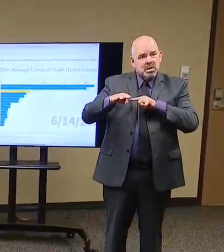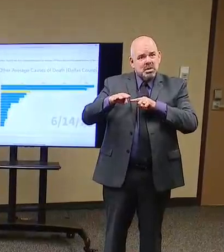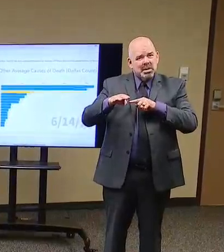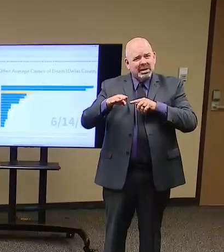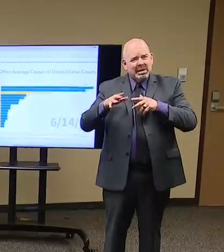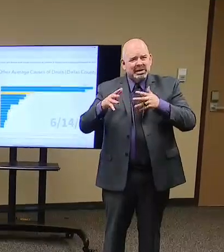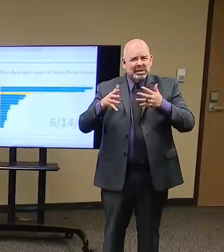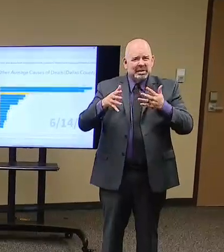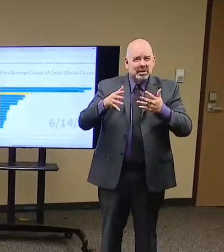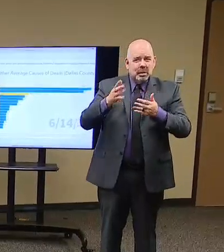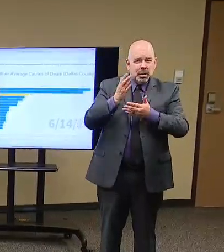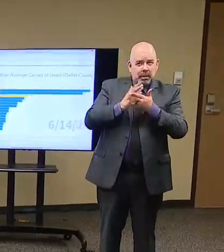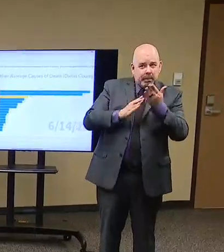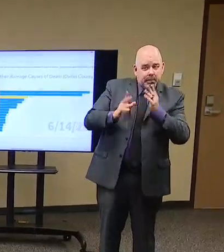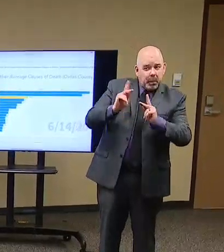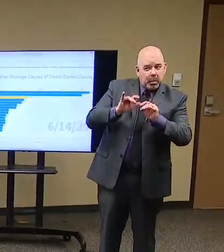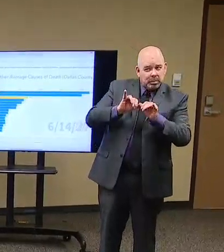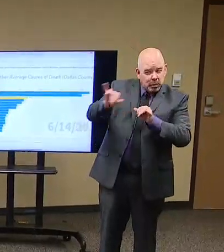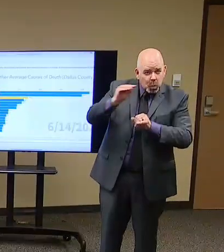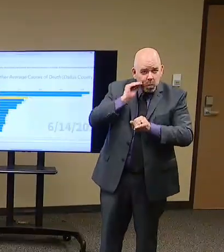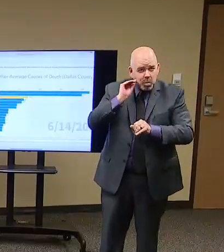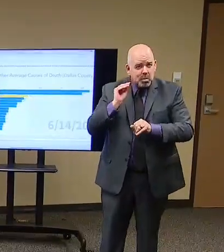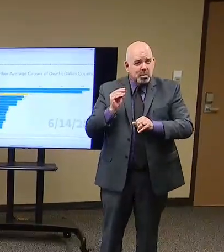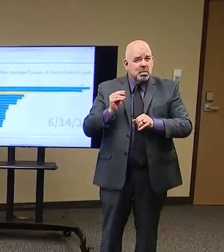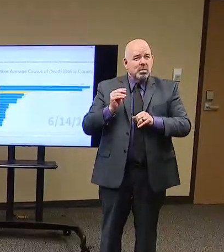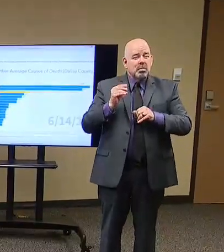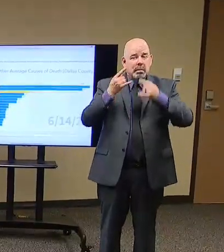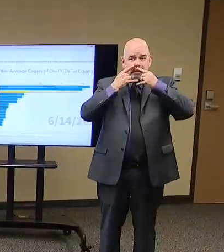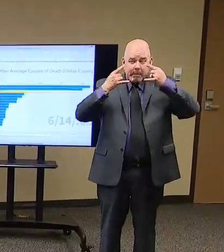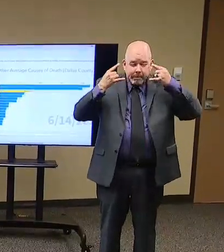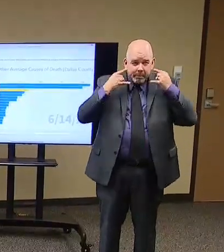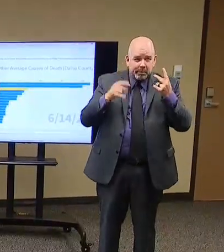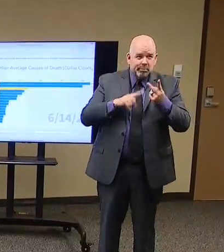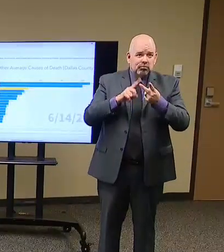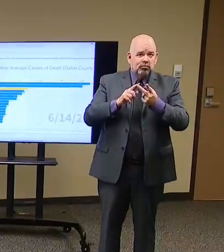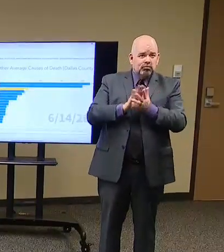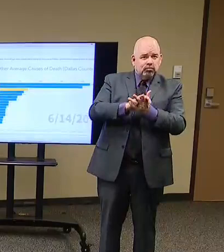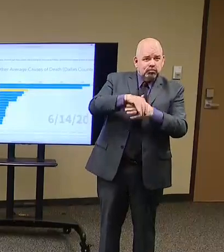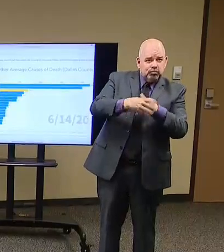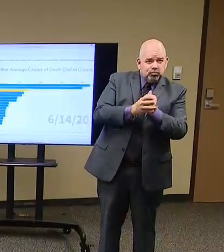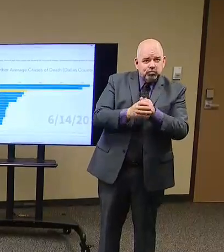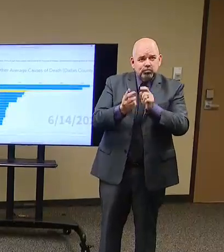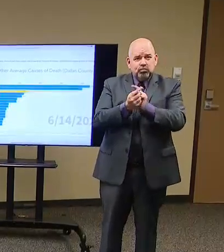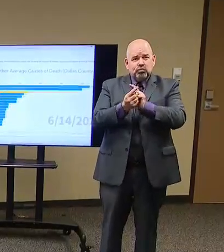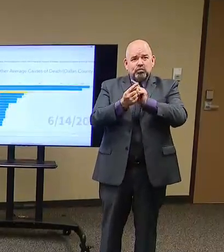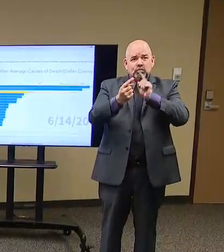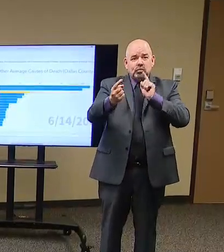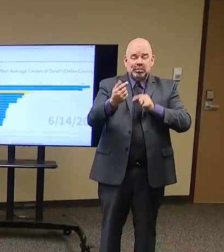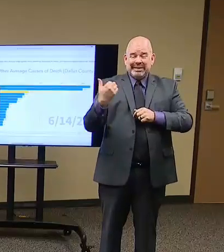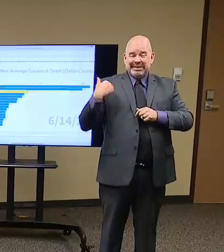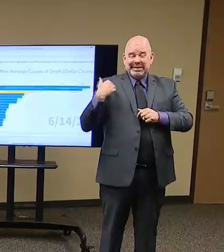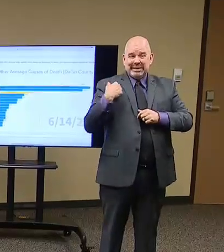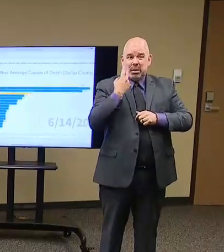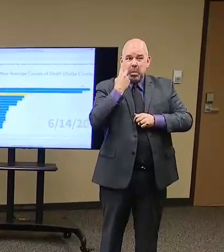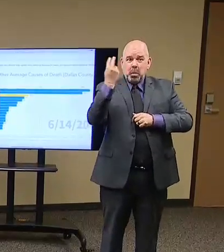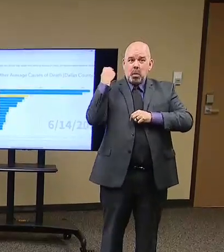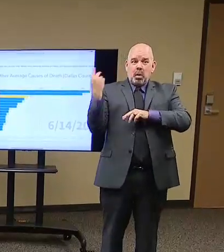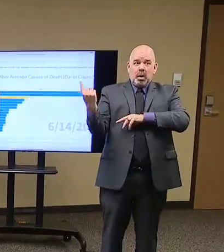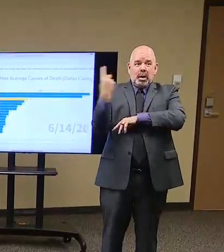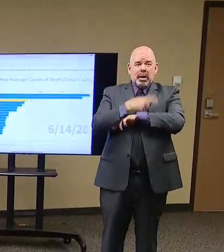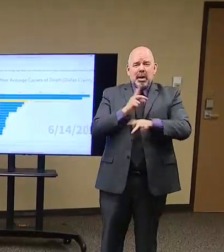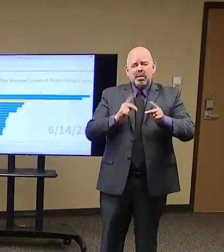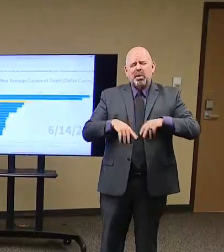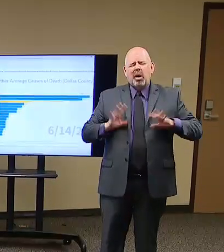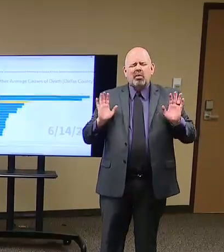teleworking and using the cloth facial coverings. But I think since Memorial Day, we started to see more relaxation of that, more opening